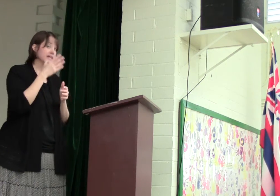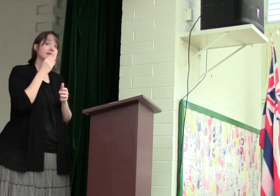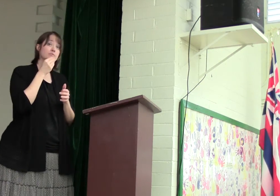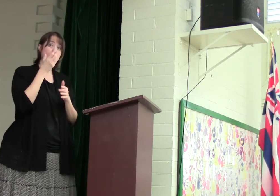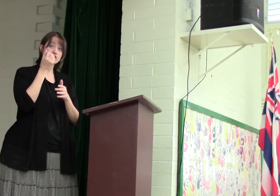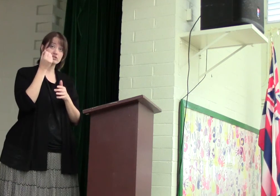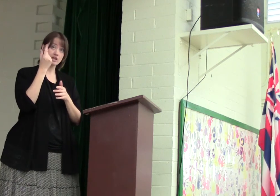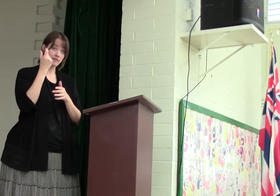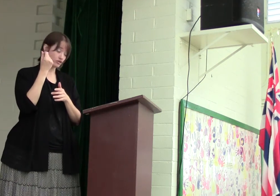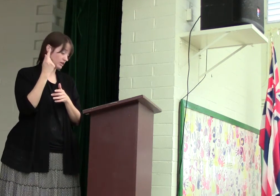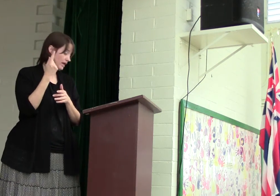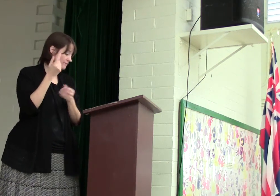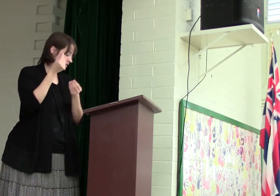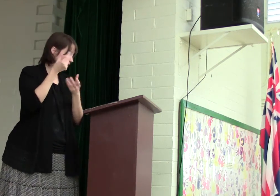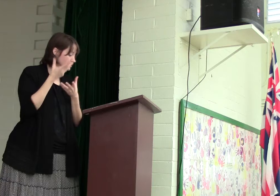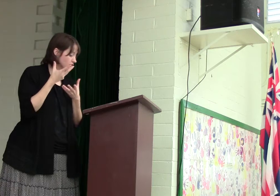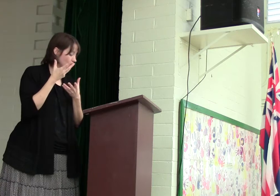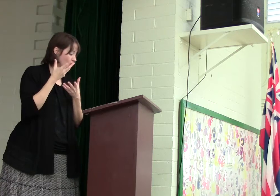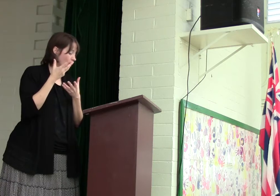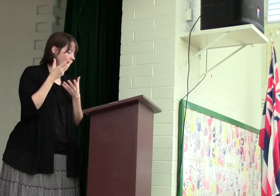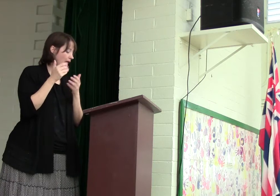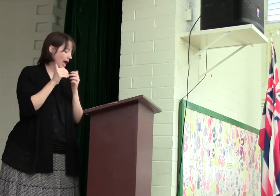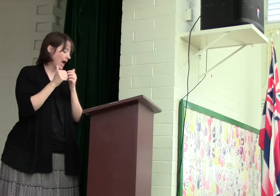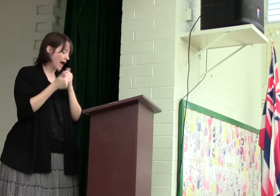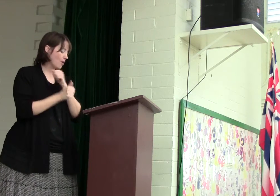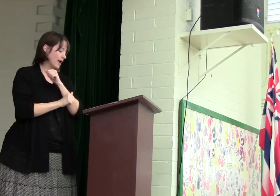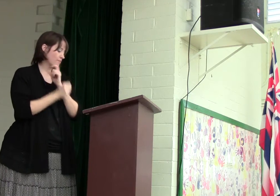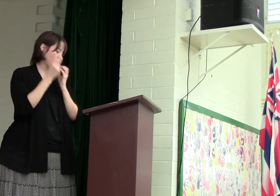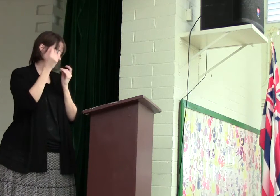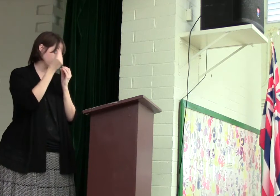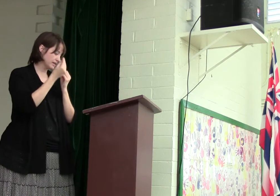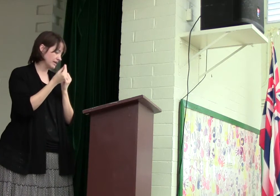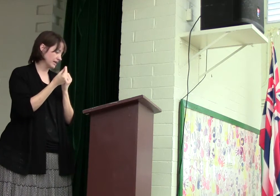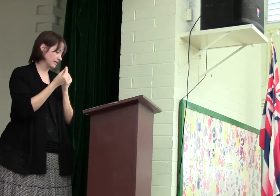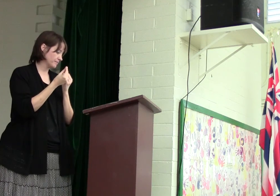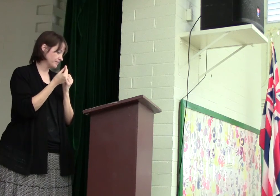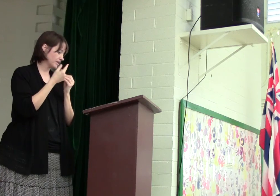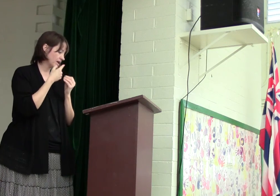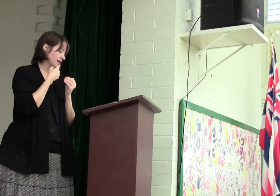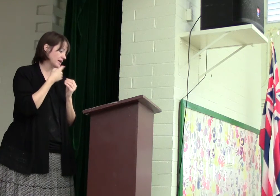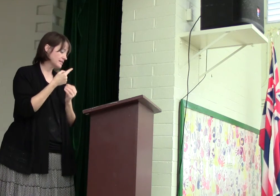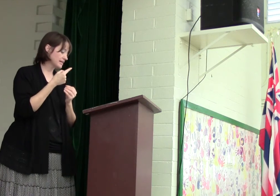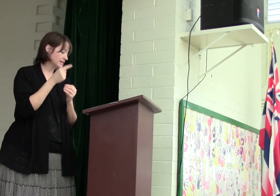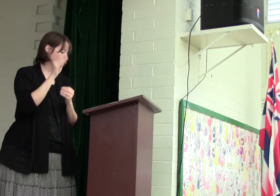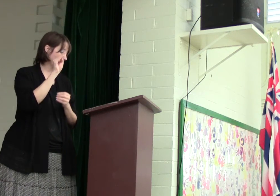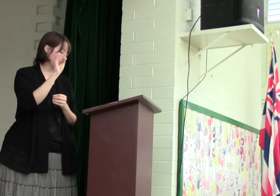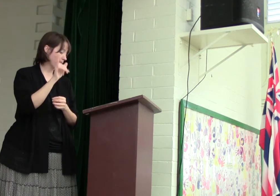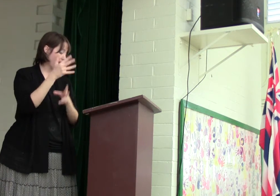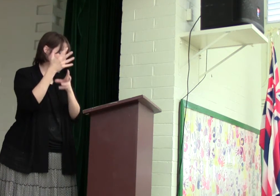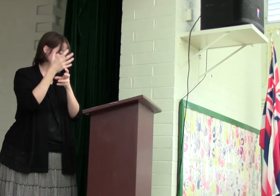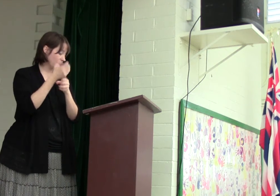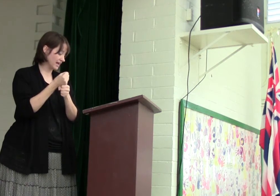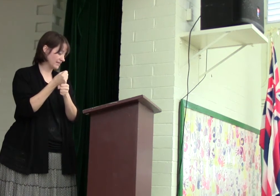Hebrews chapter 11 lets us know how Abraham was thinking. It says, By faith,